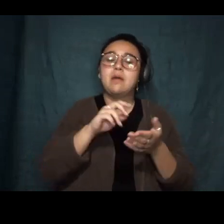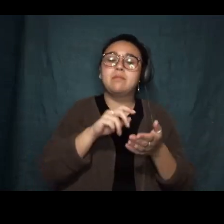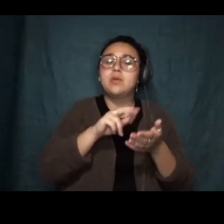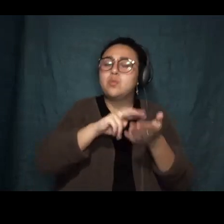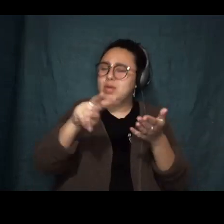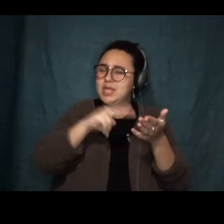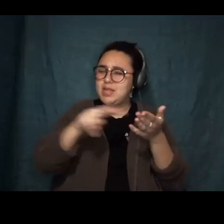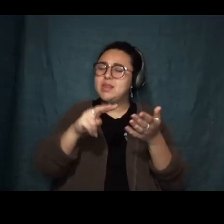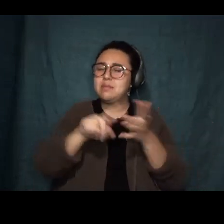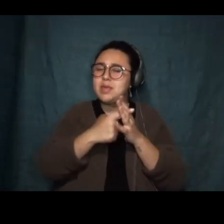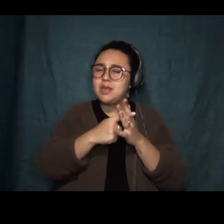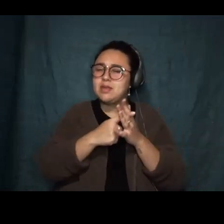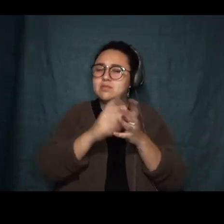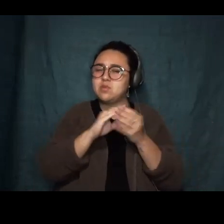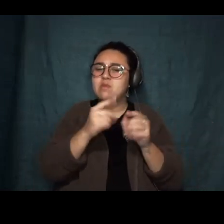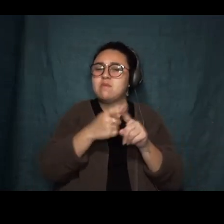After.